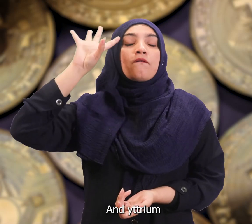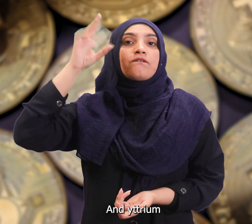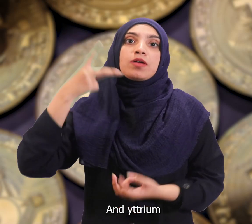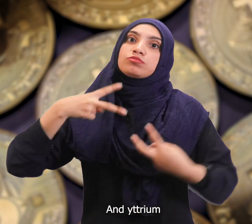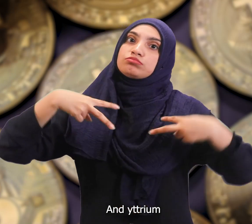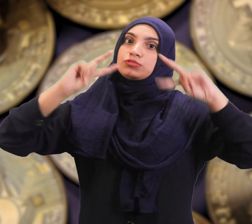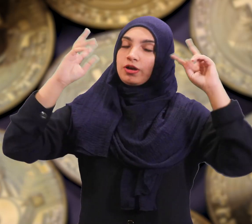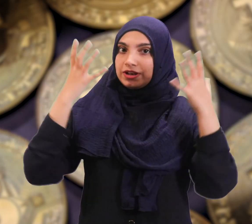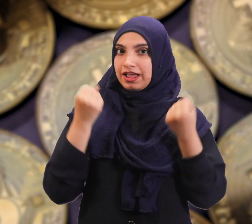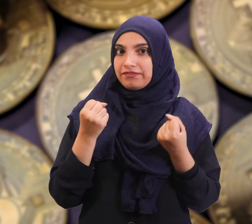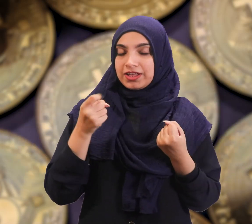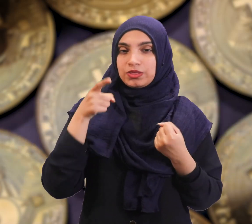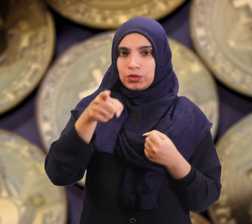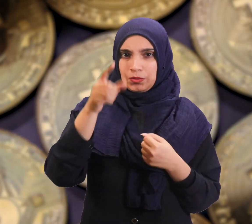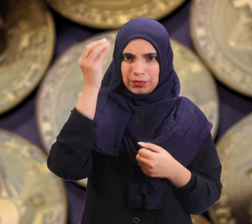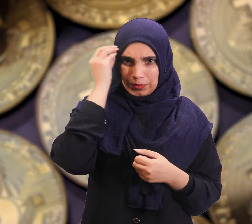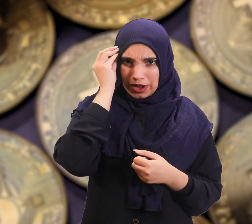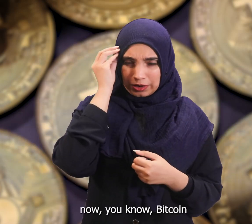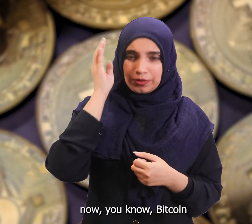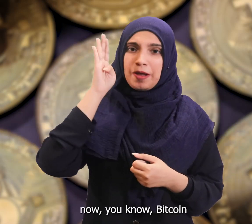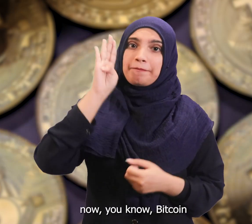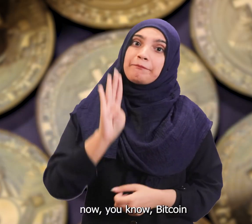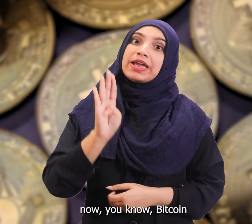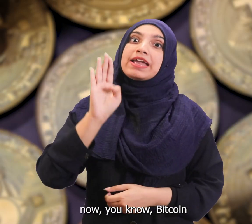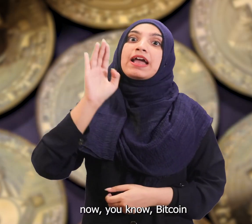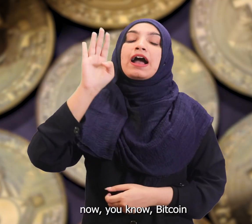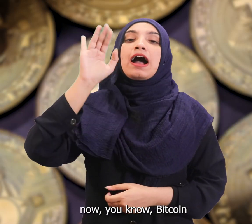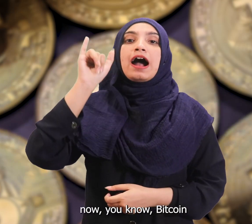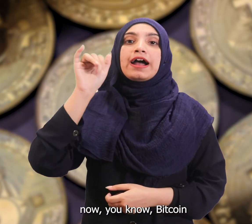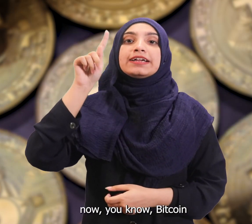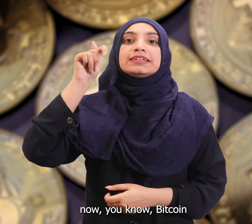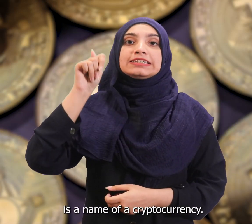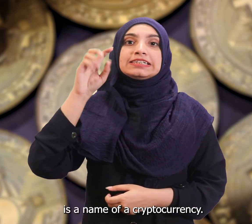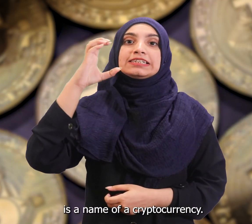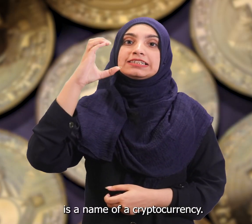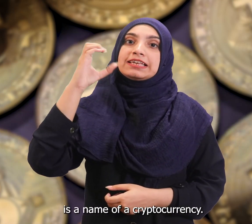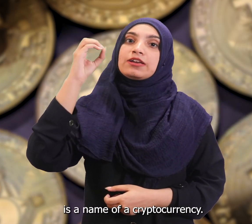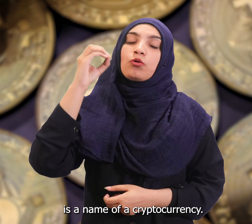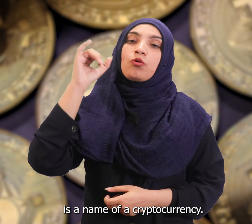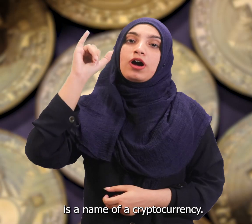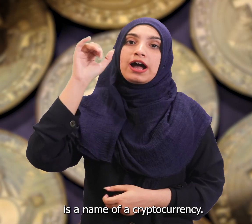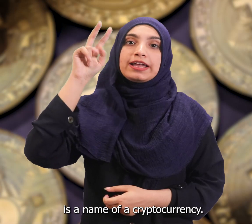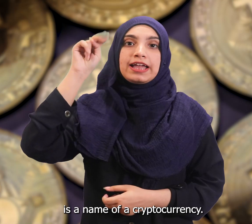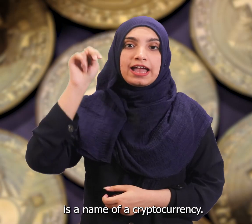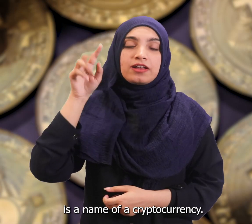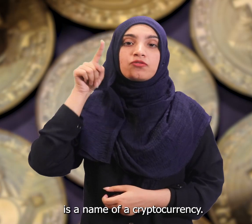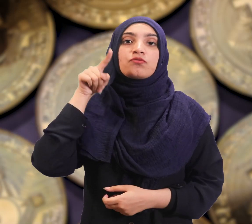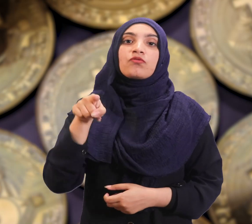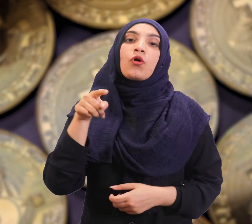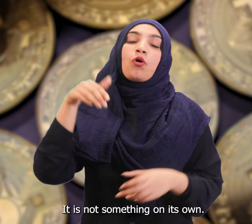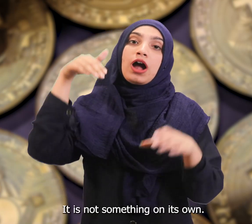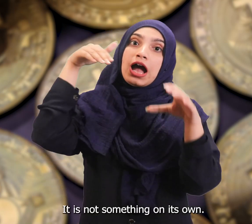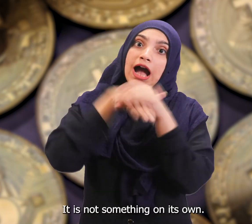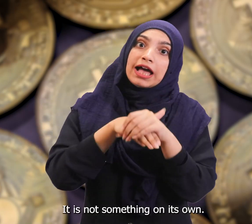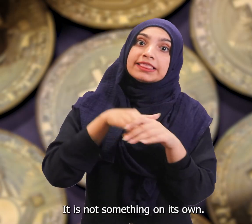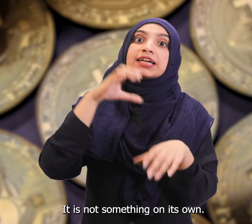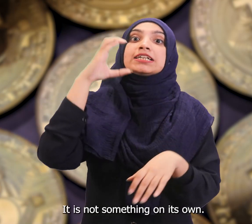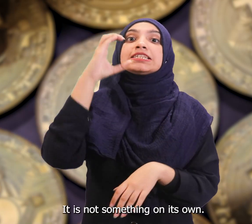Ethereum. Now you know, Bitcoin is a name of a cryptocurrency. It is not something